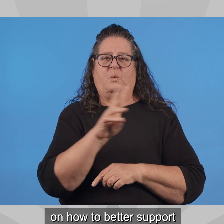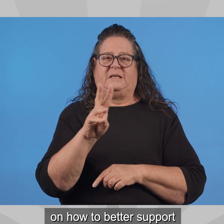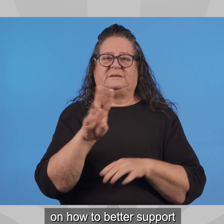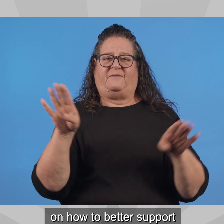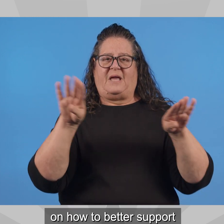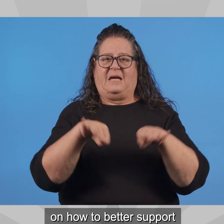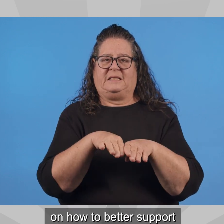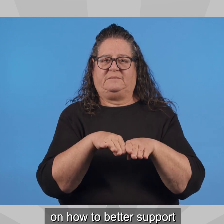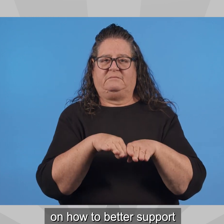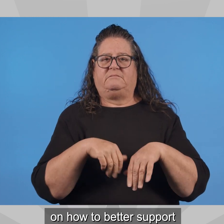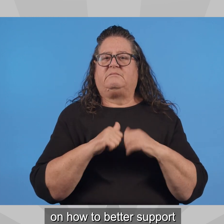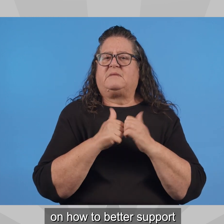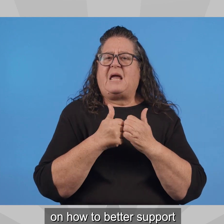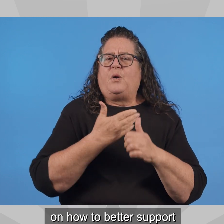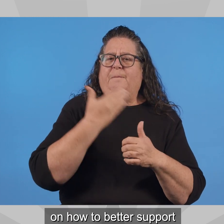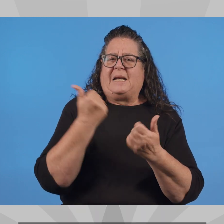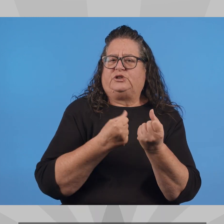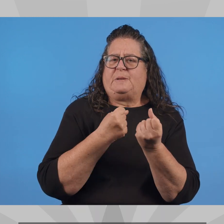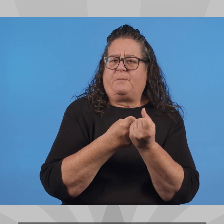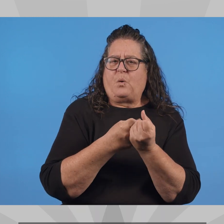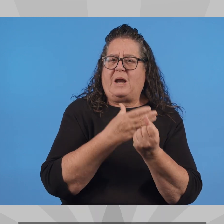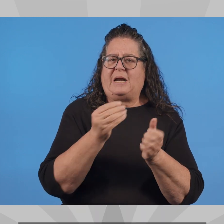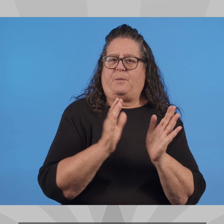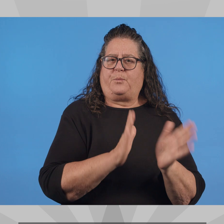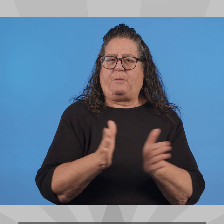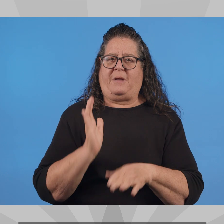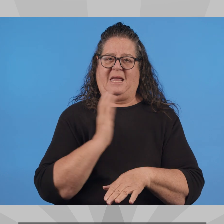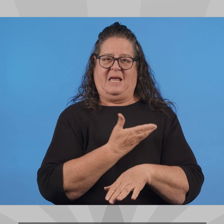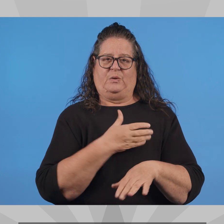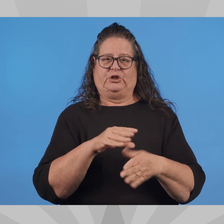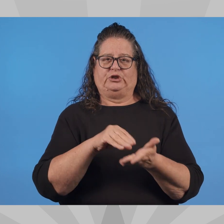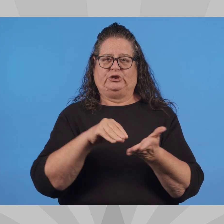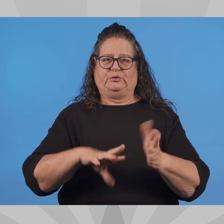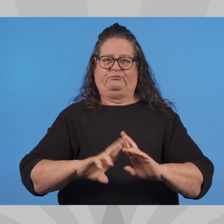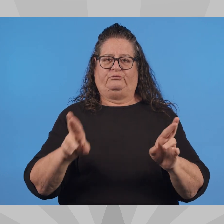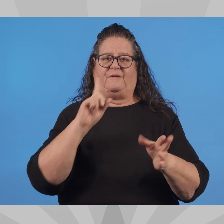how to better support and prepare our students for their college and career journey.